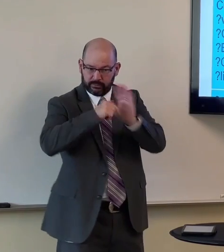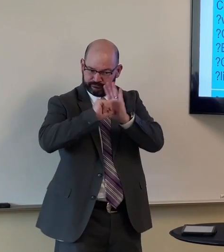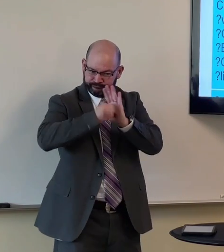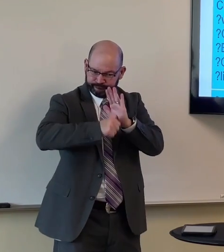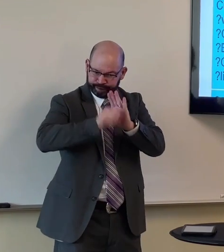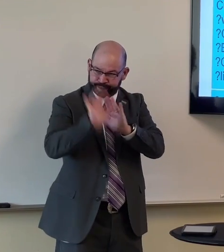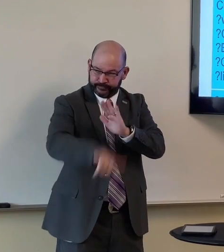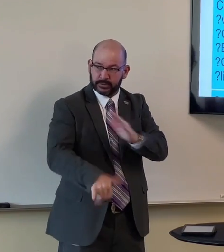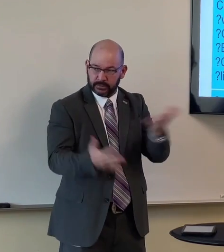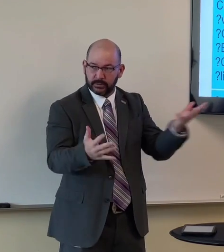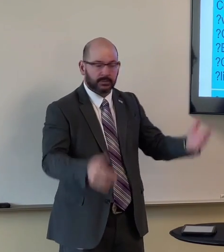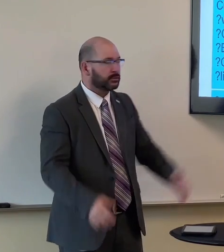Today we're going to emphasize that.